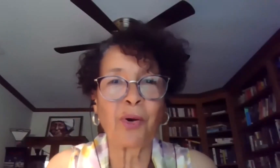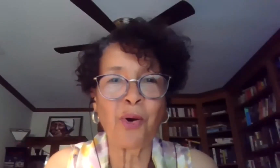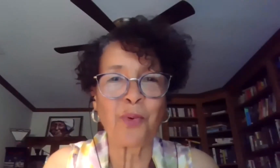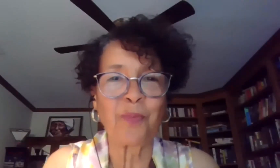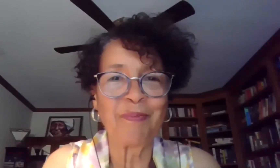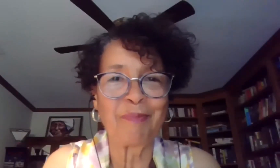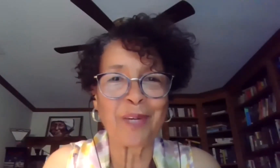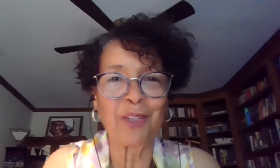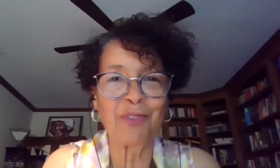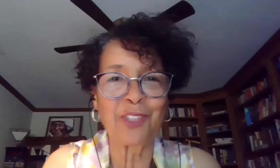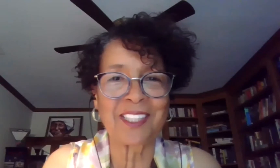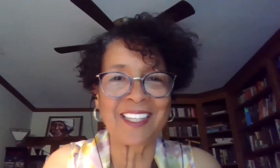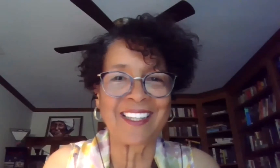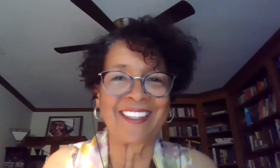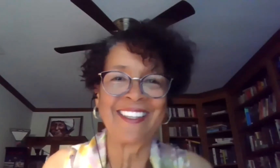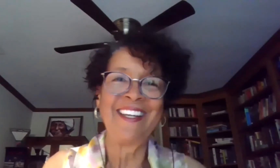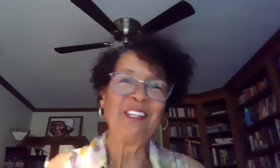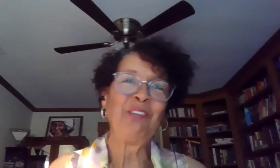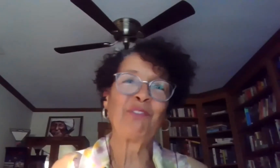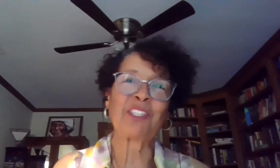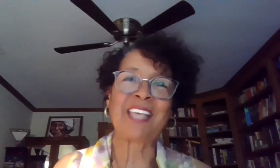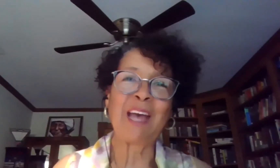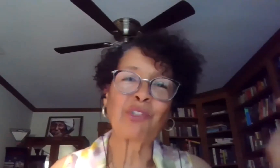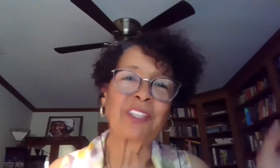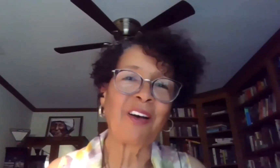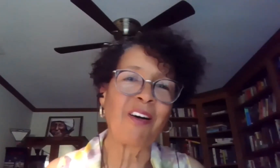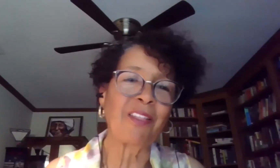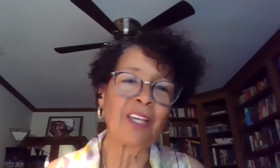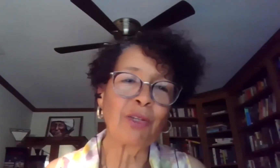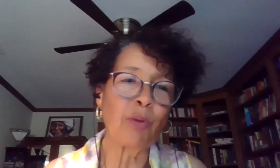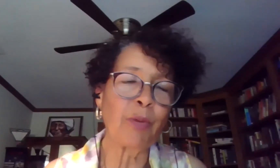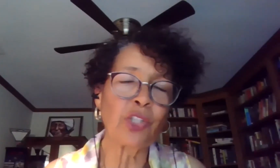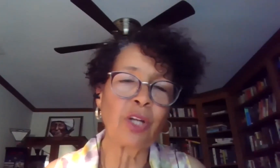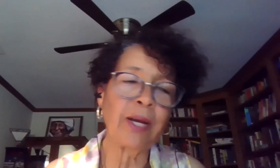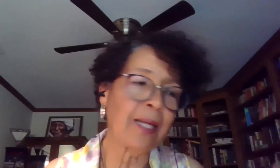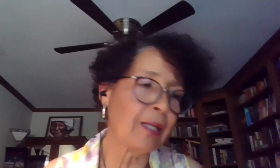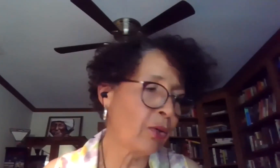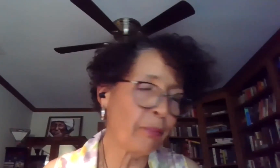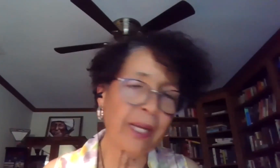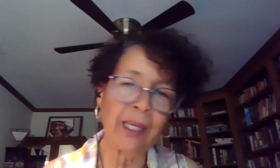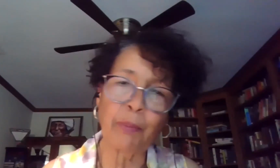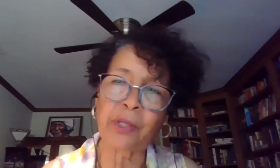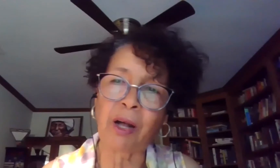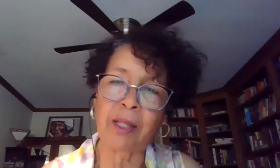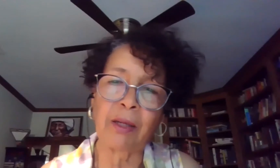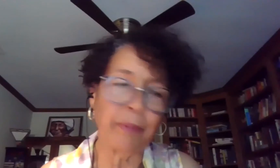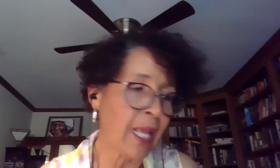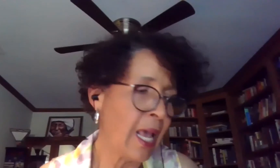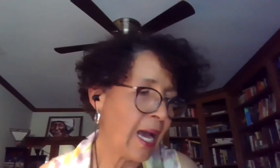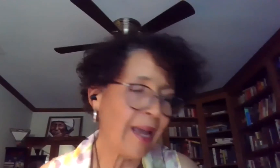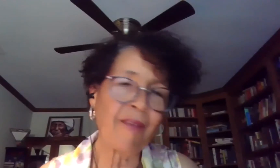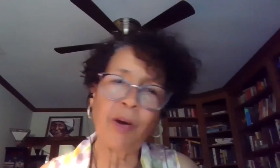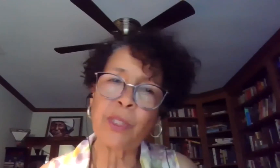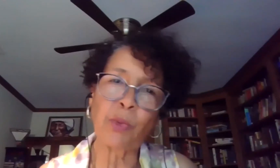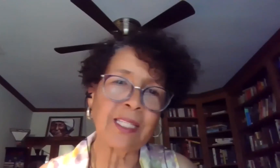can all go home. Mark, you've just, uh, you've just captured it all. Thank you so much. You know, and I, I know I'm breaking protocol here, but